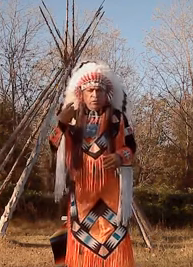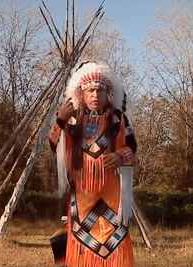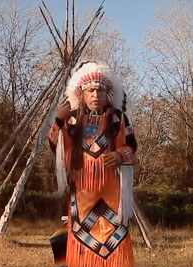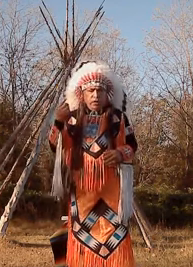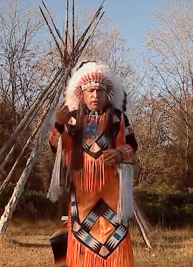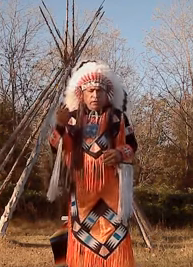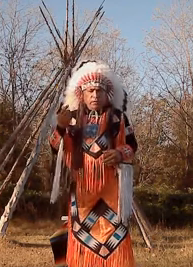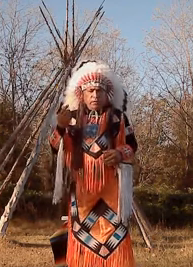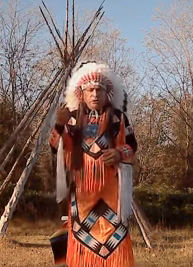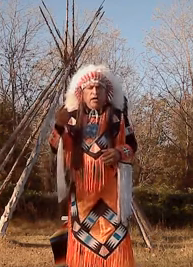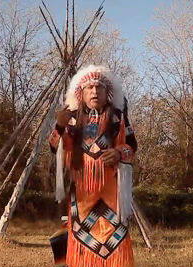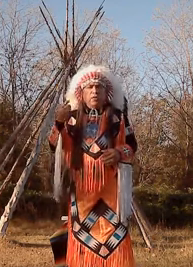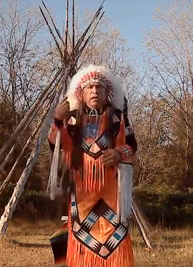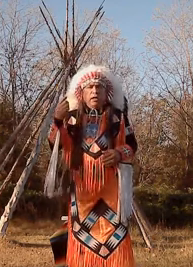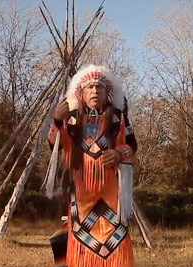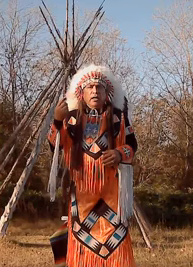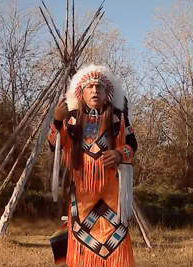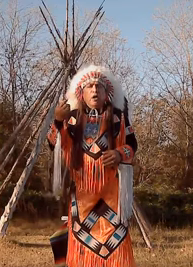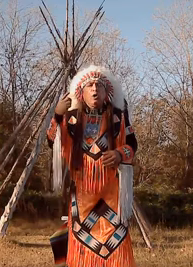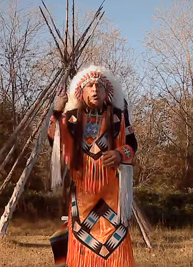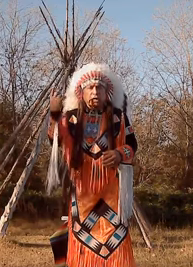uh describe uh holy